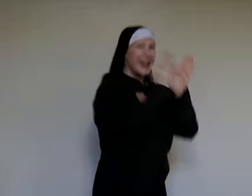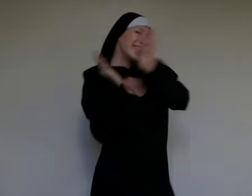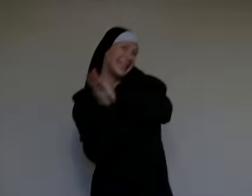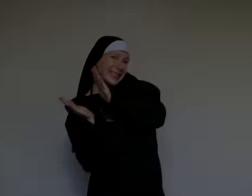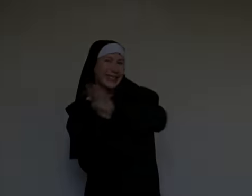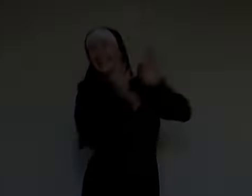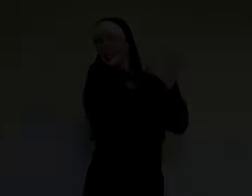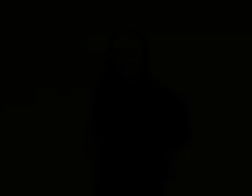you will!